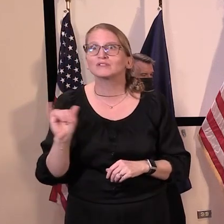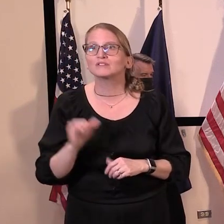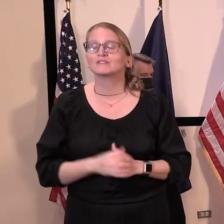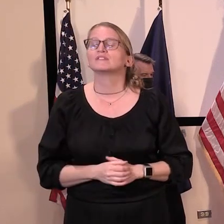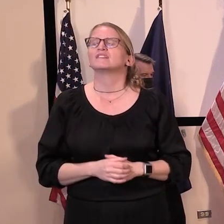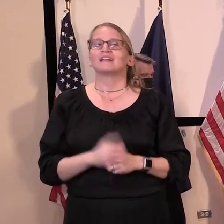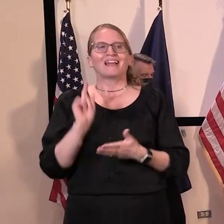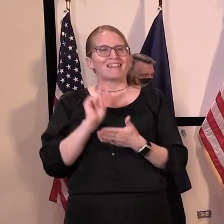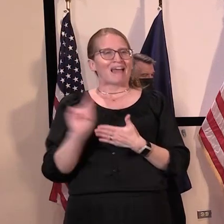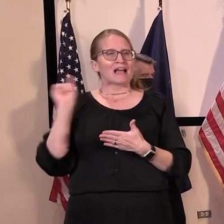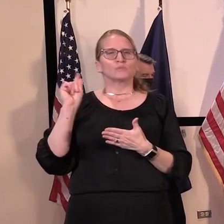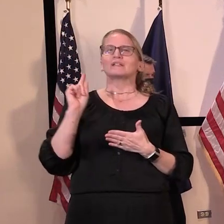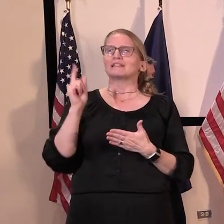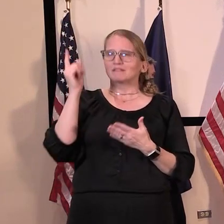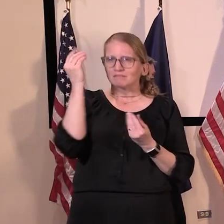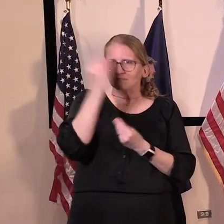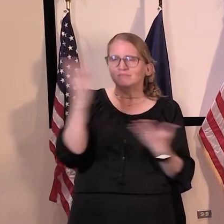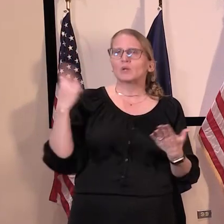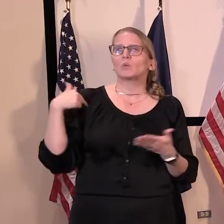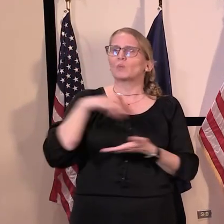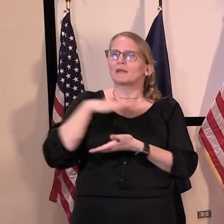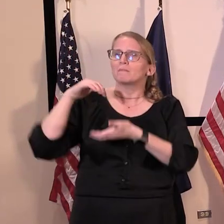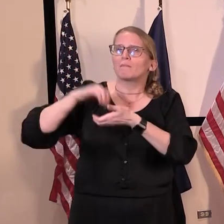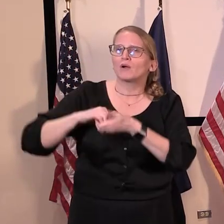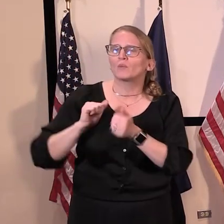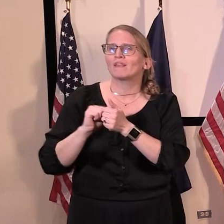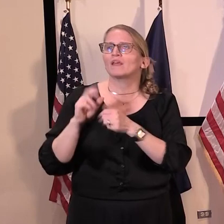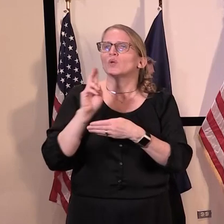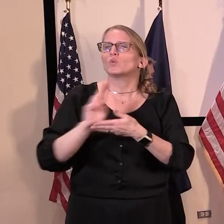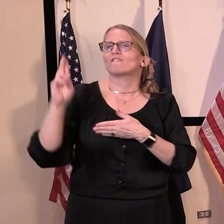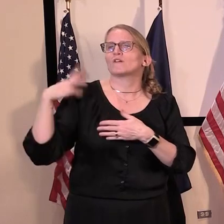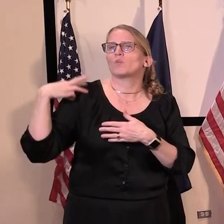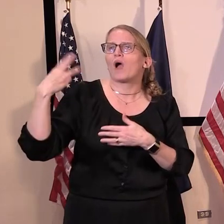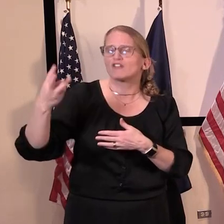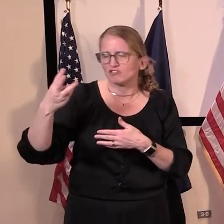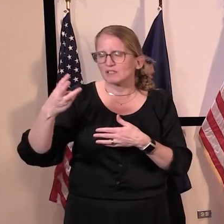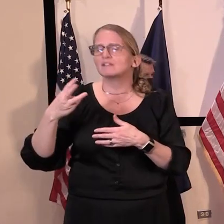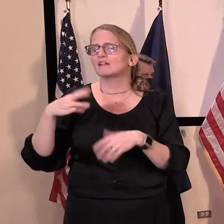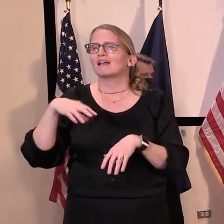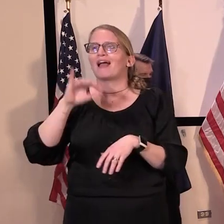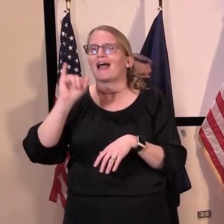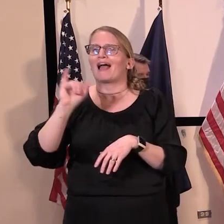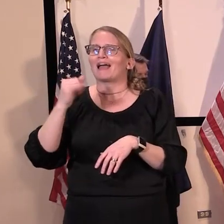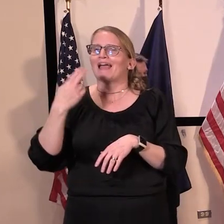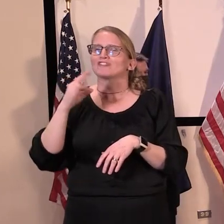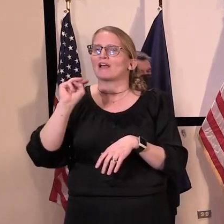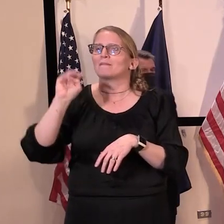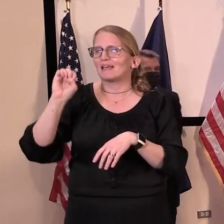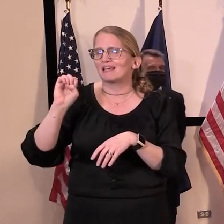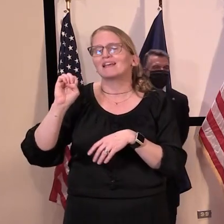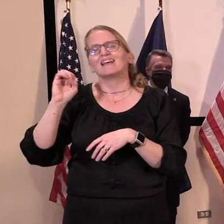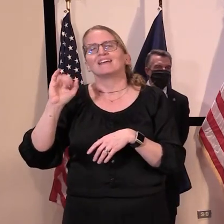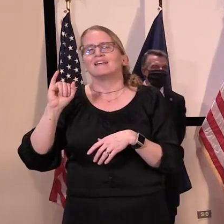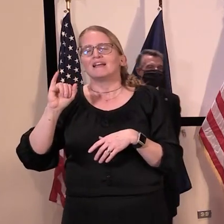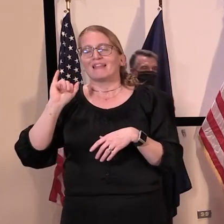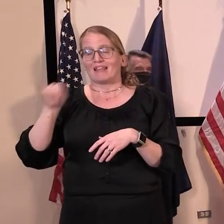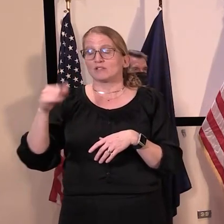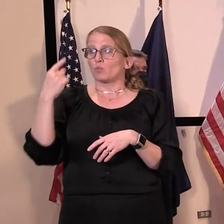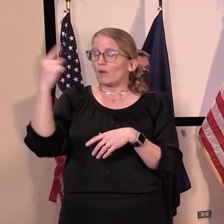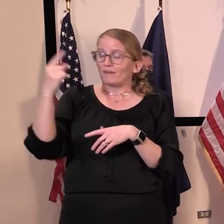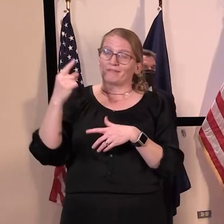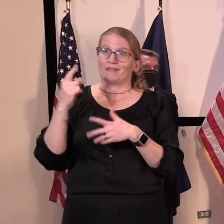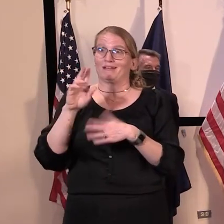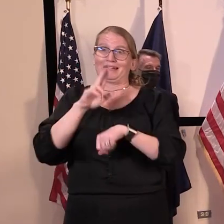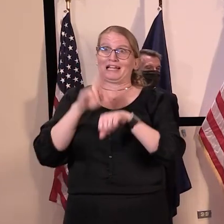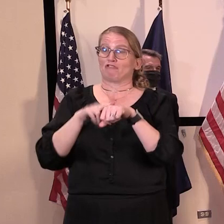the University of Washington's Institute for Health Metrics and Evaluation, better known as IHME, one of the nation's premier COVID-19